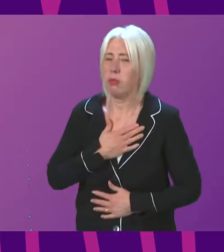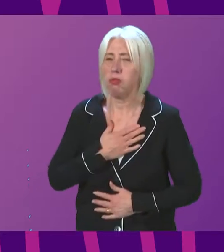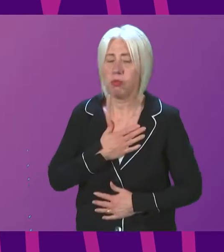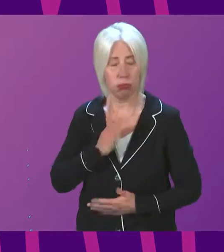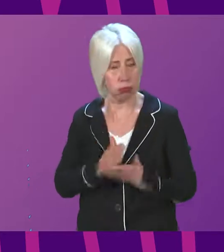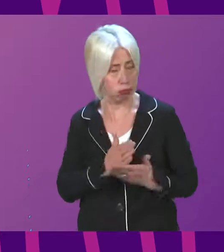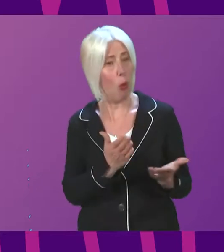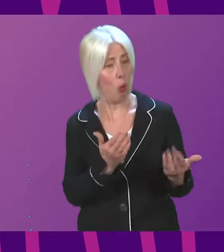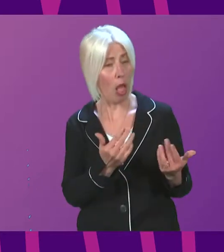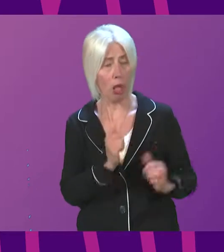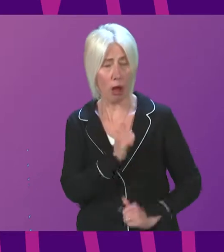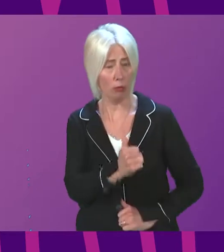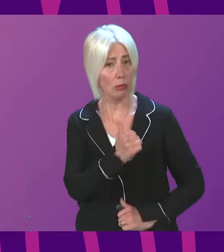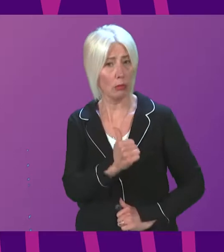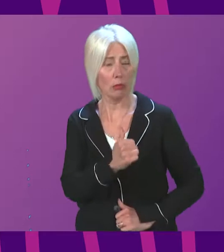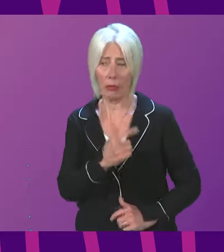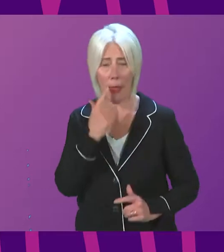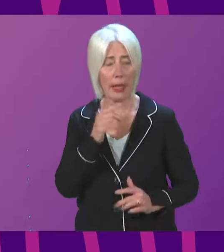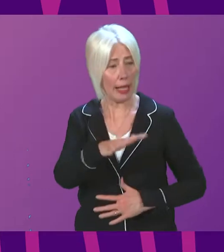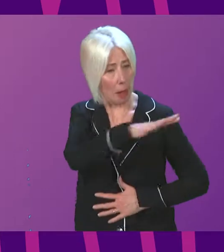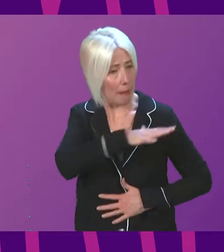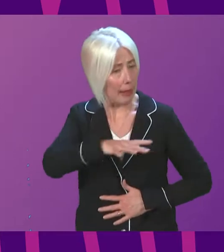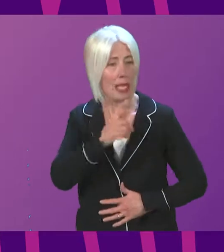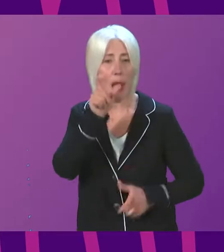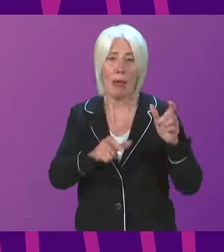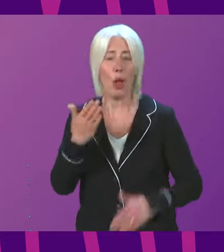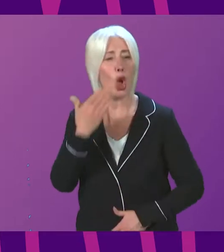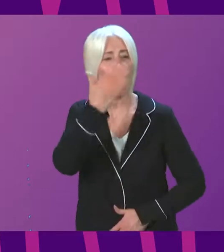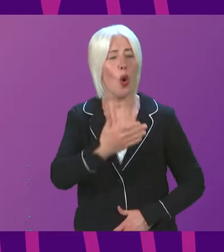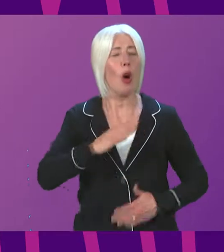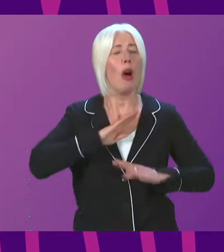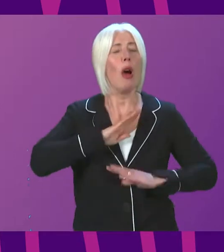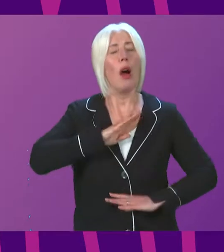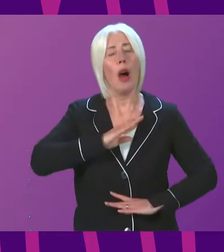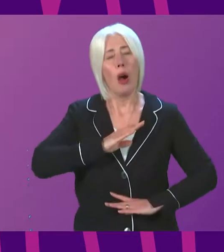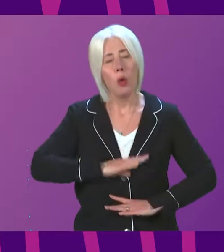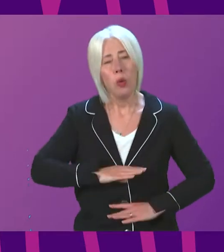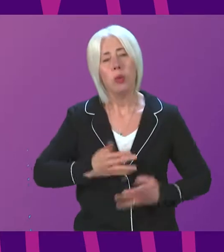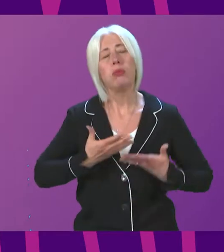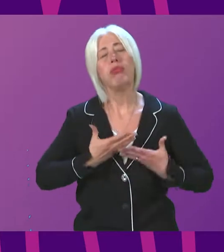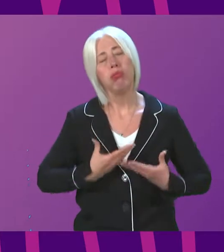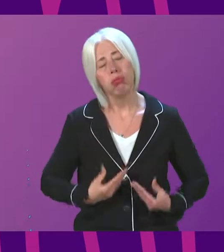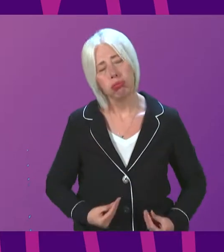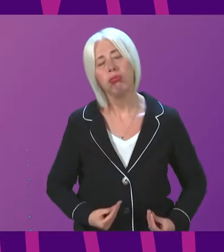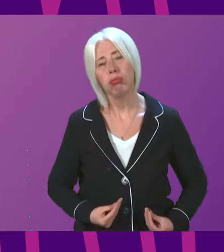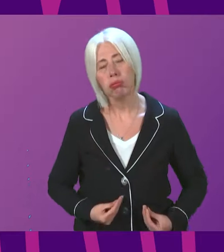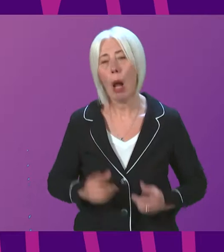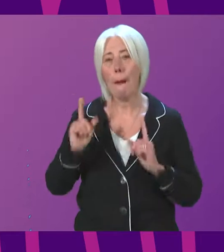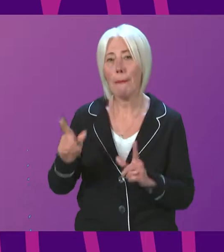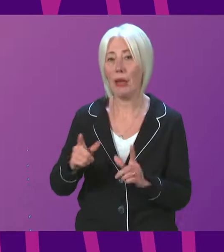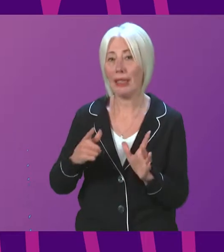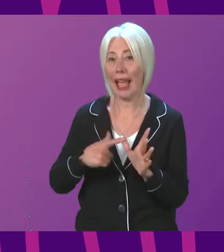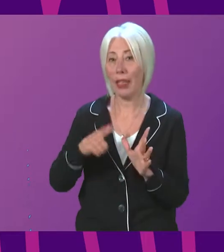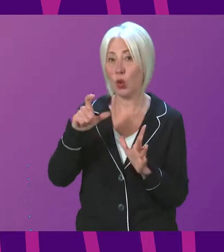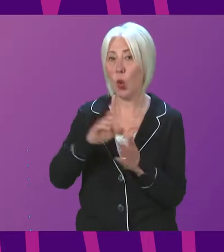welcome, and I think it indicates it's a place where some healing can be undertaken for people. I think Mr Cole-Hamilton's point, is somewhat